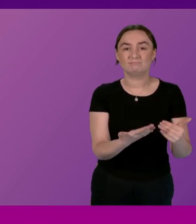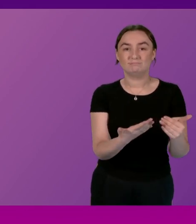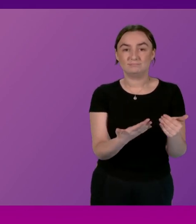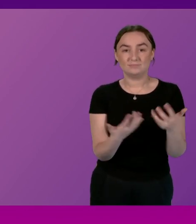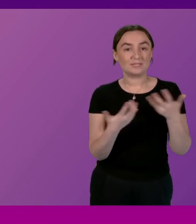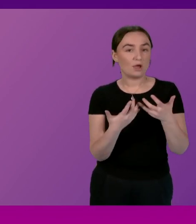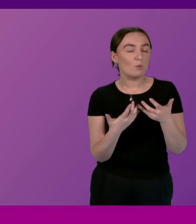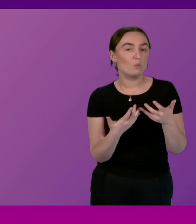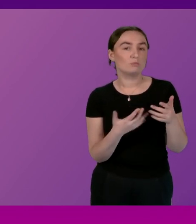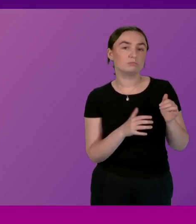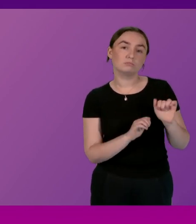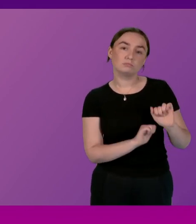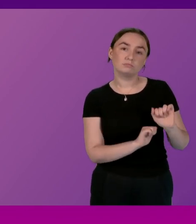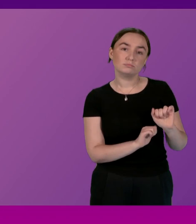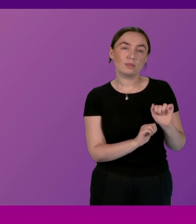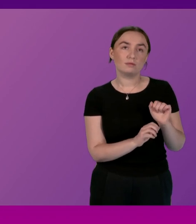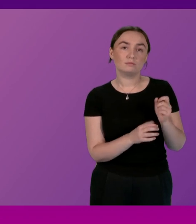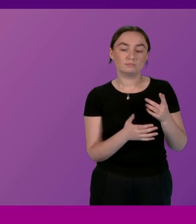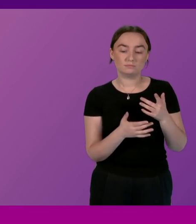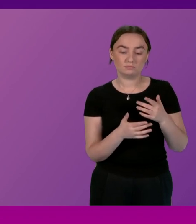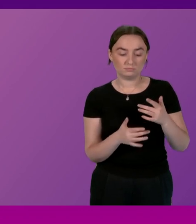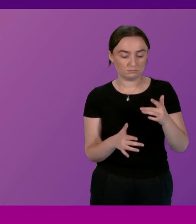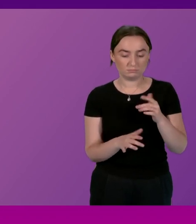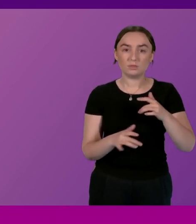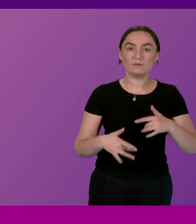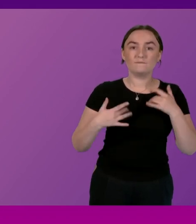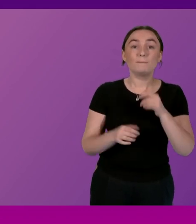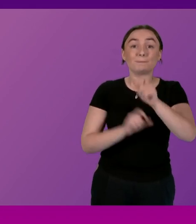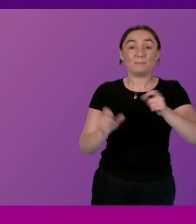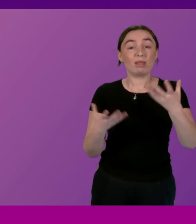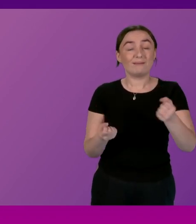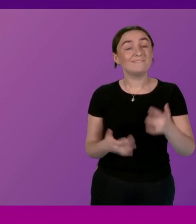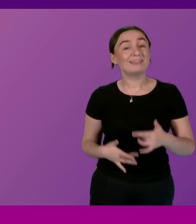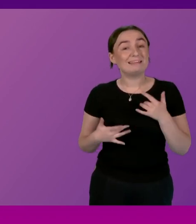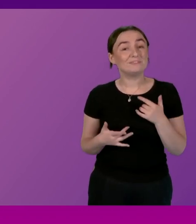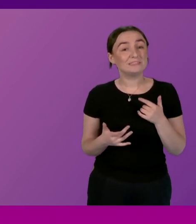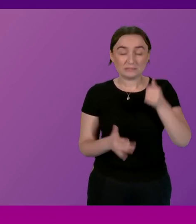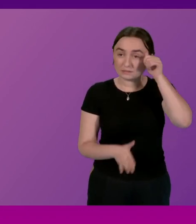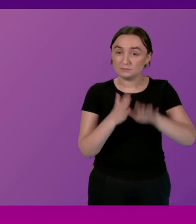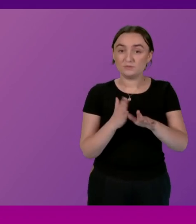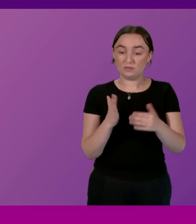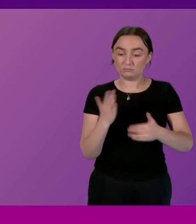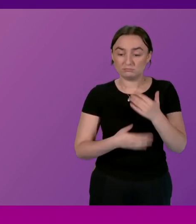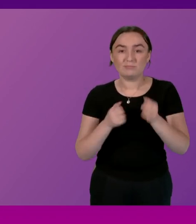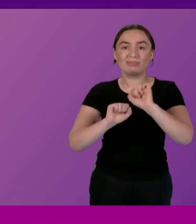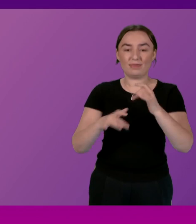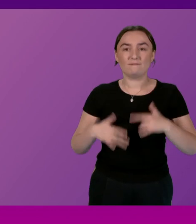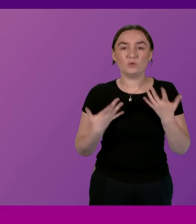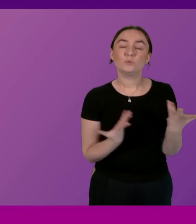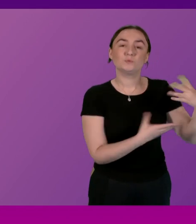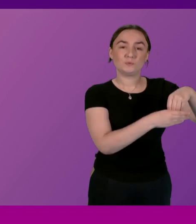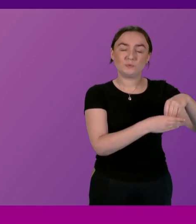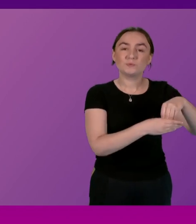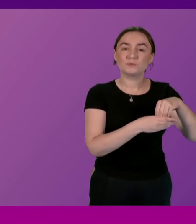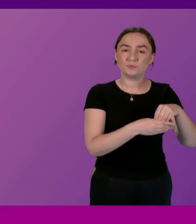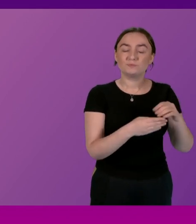taking forward the views of those with lived experience and I think it's appropriate for me to pay tribute to the likes of